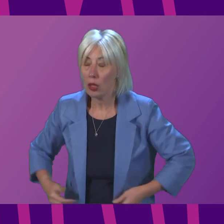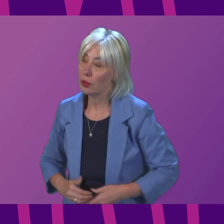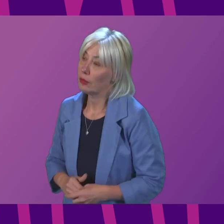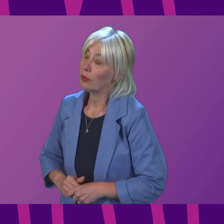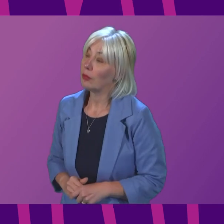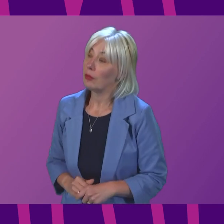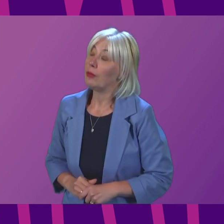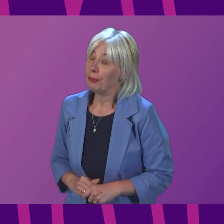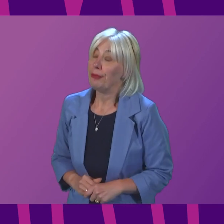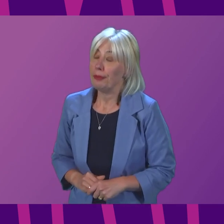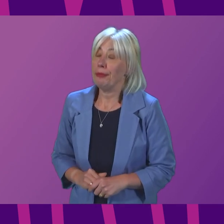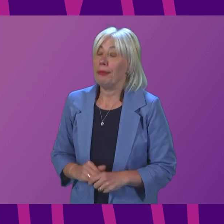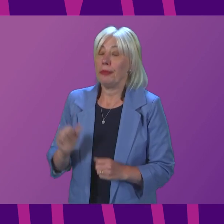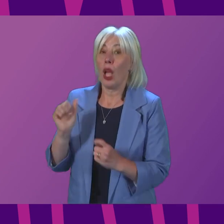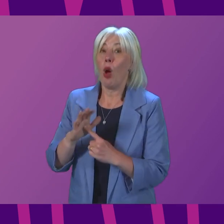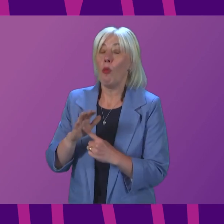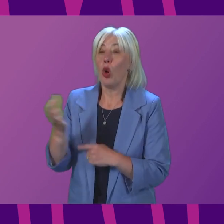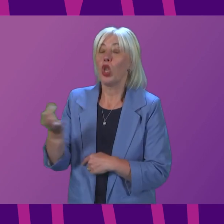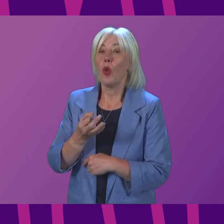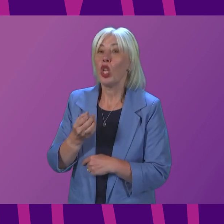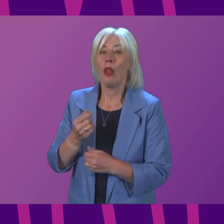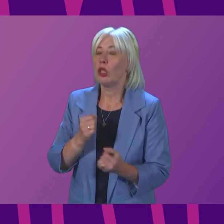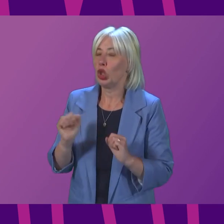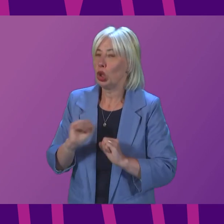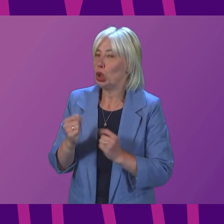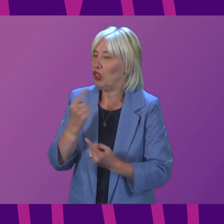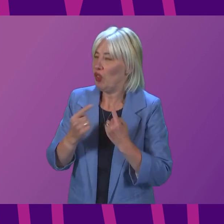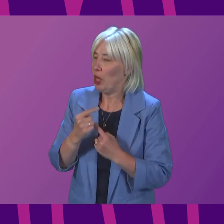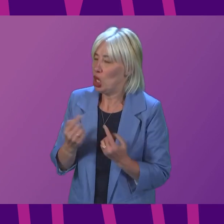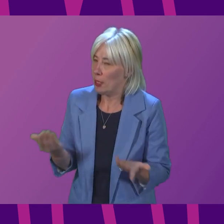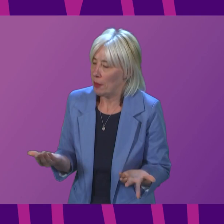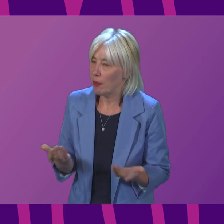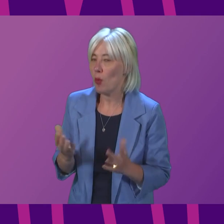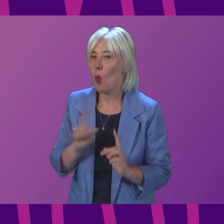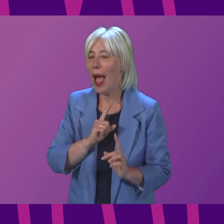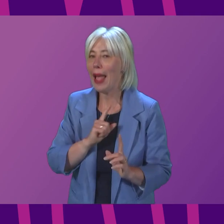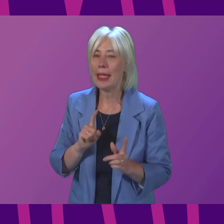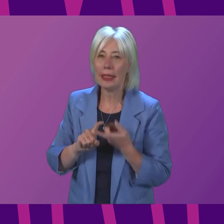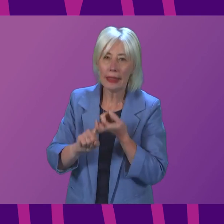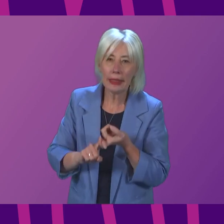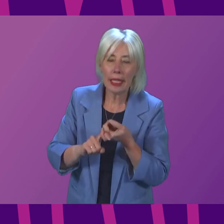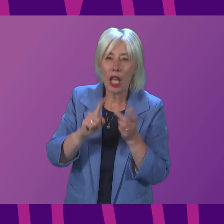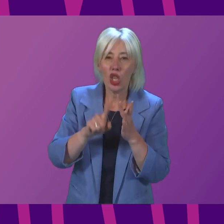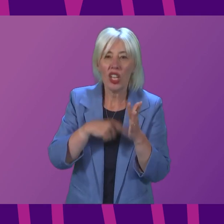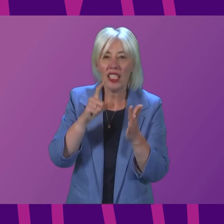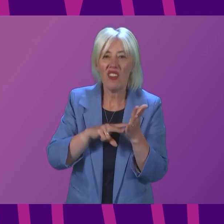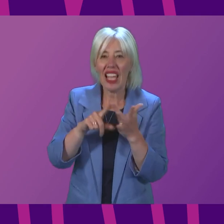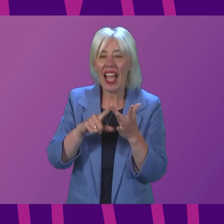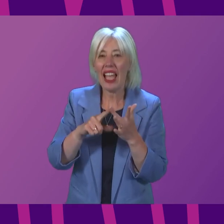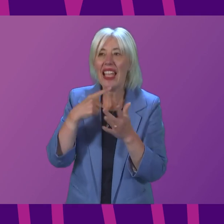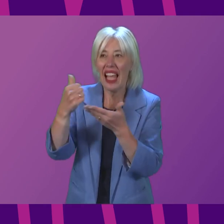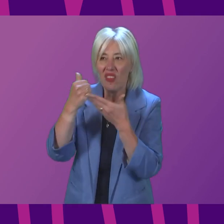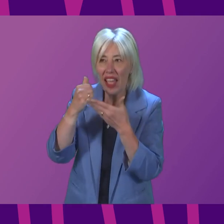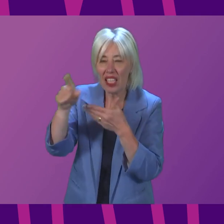question. I'm not able to give that information right now because of course we are dependent on JCVI advice and we follow